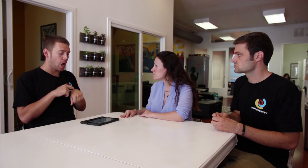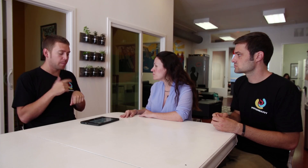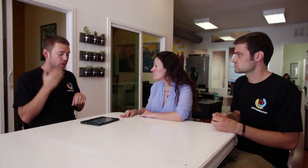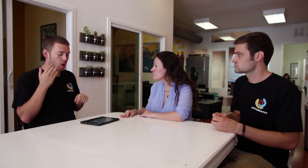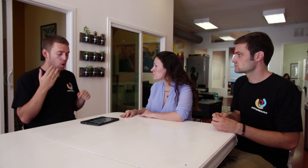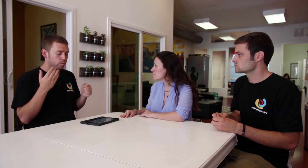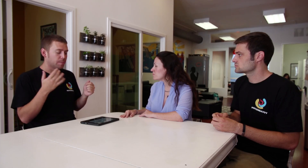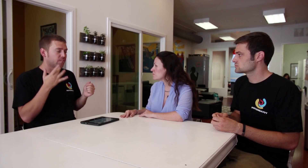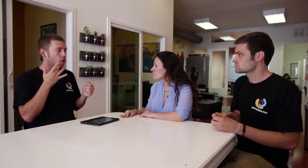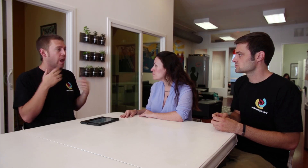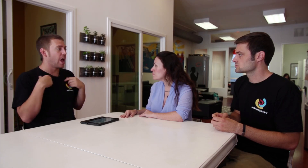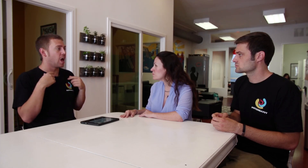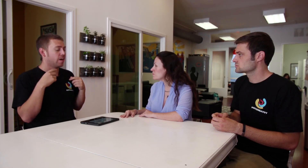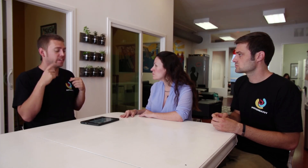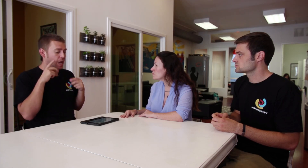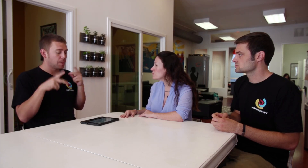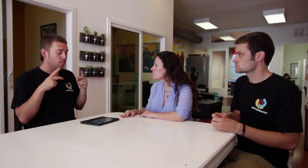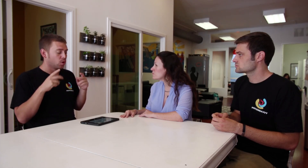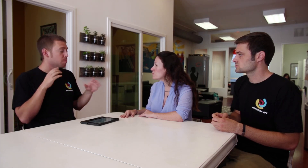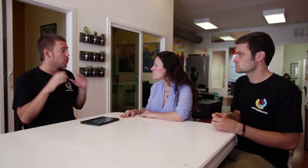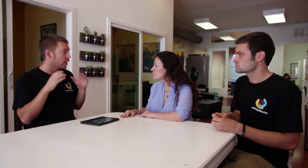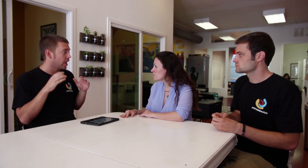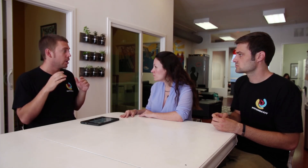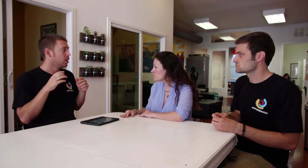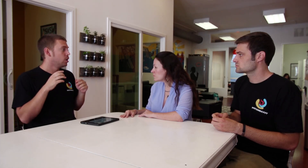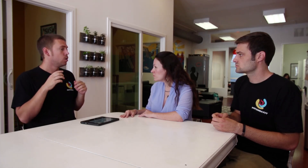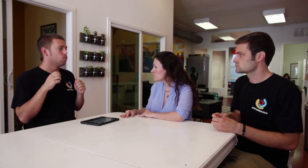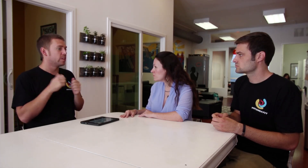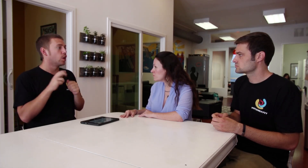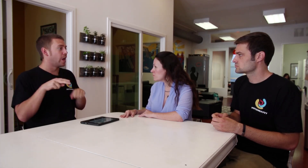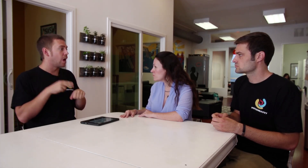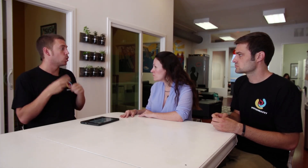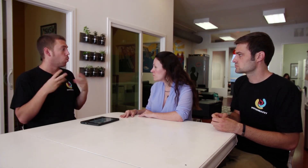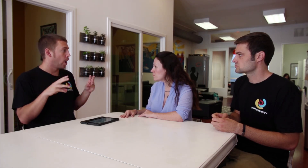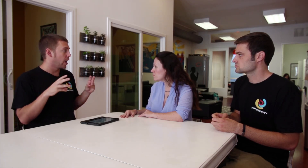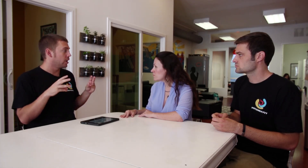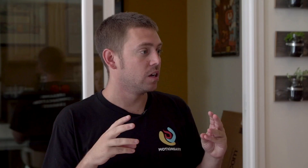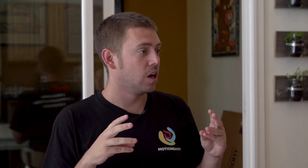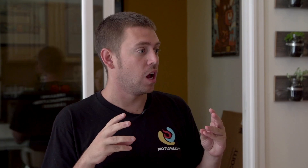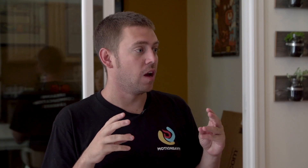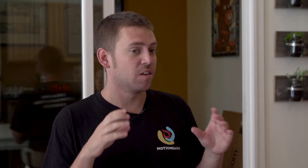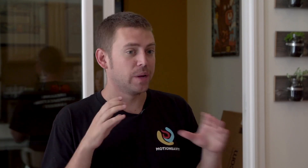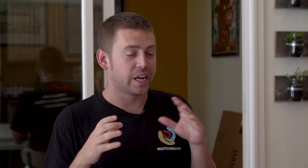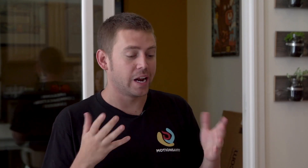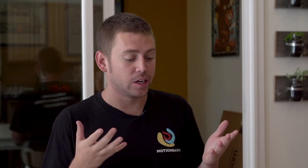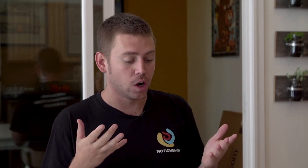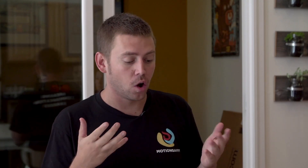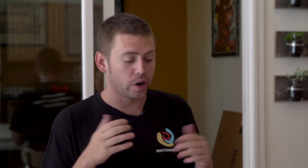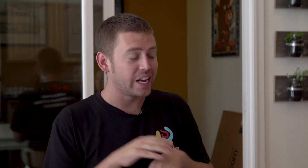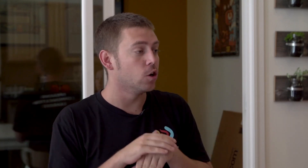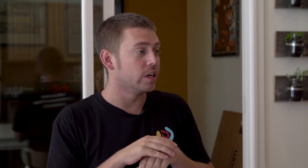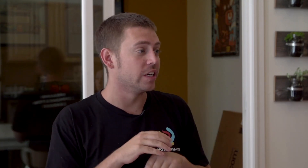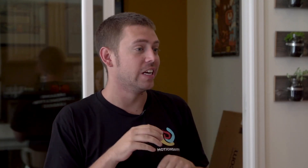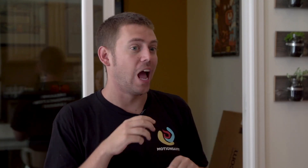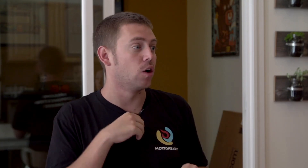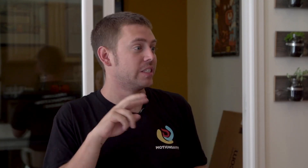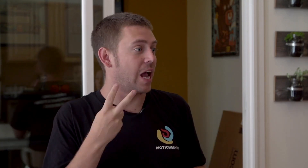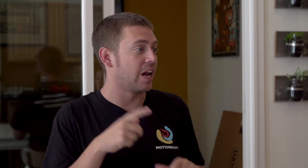time, you know, we prefer to have deaf people communicate with their natural way of communicating. You know, English is our second